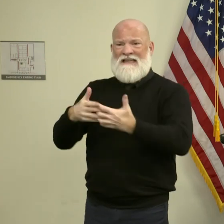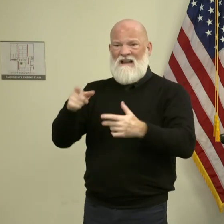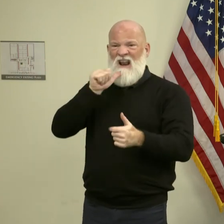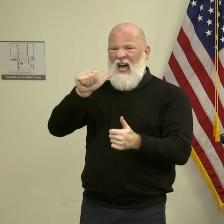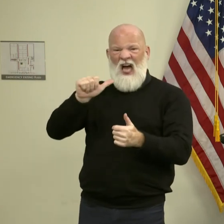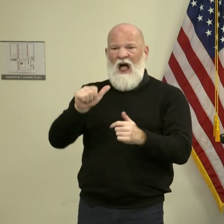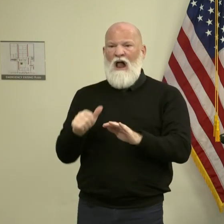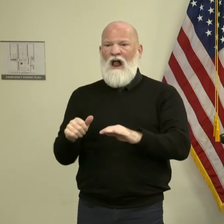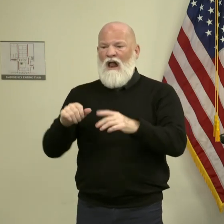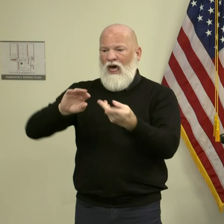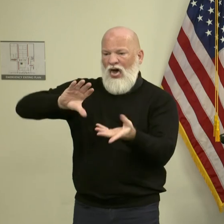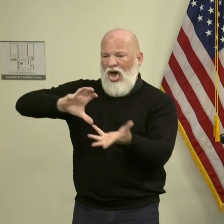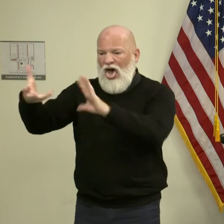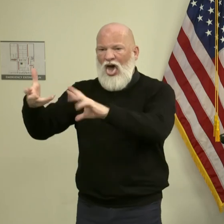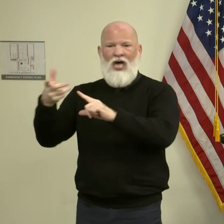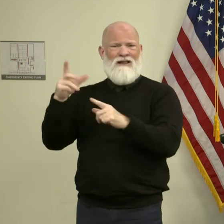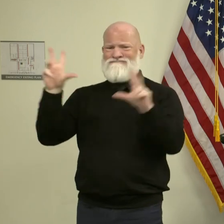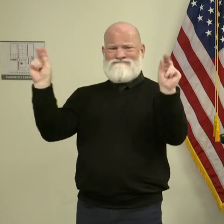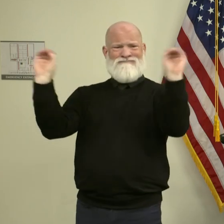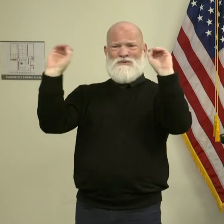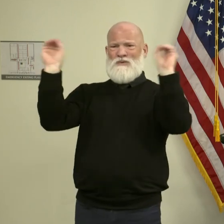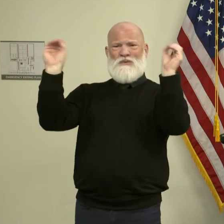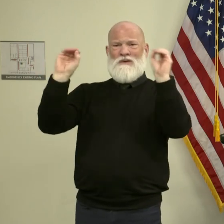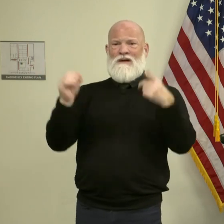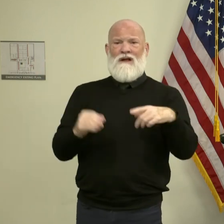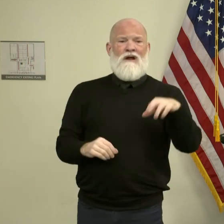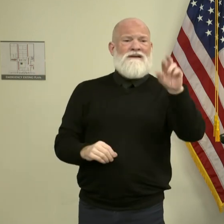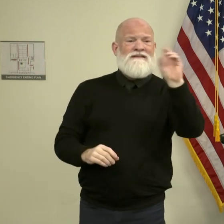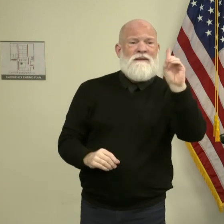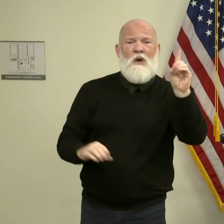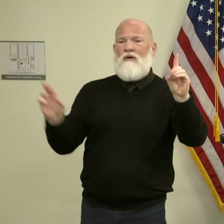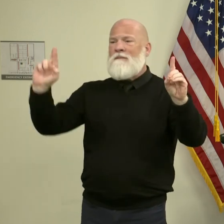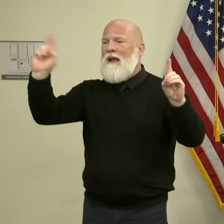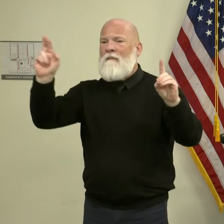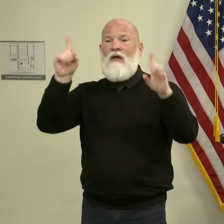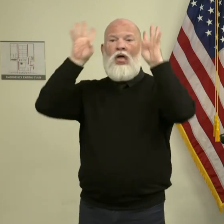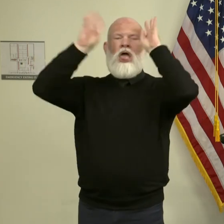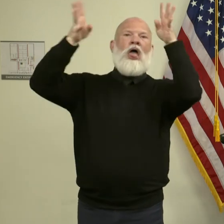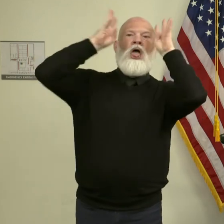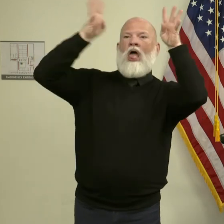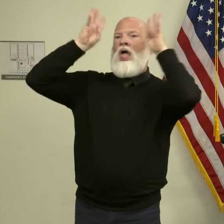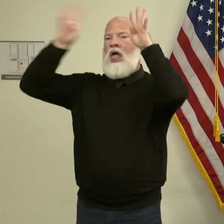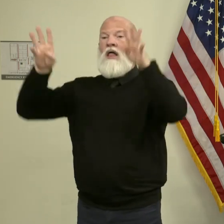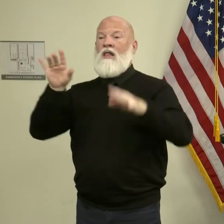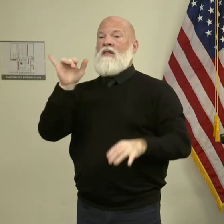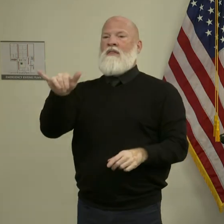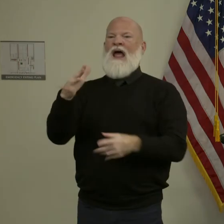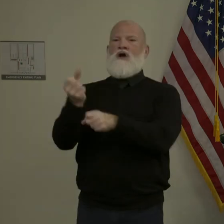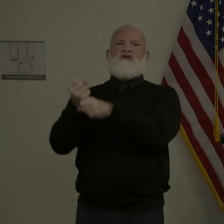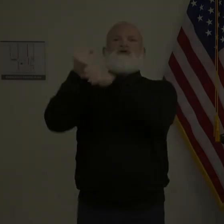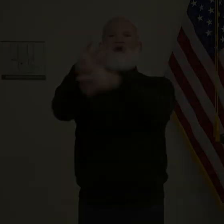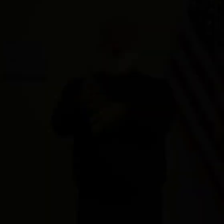sides of the aisle who continue to make these kinds of claims undermine the election process in the country, undermine democracy, and undermine the health of the...